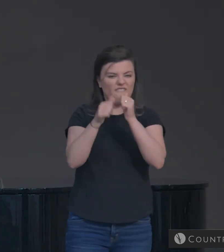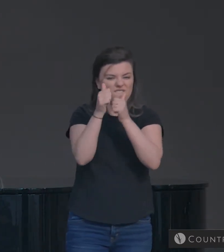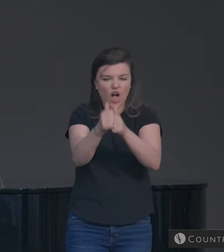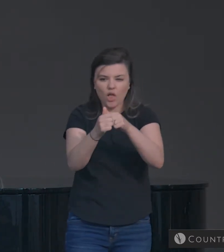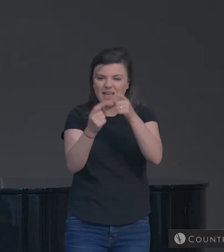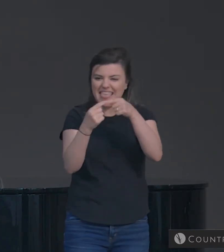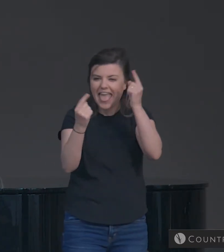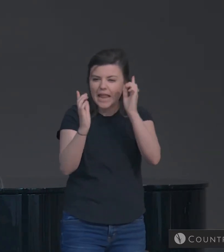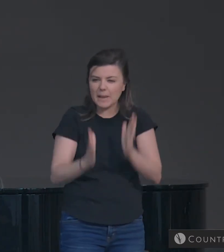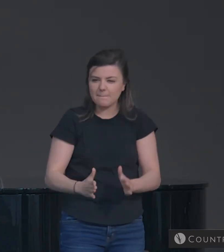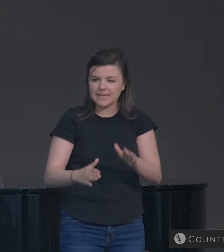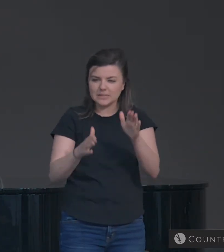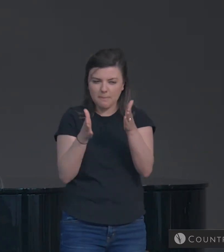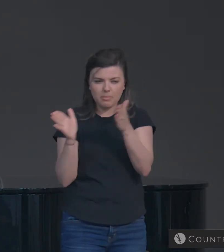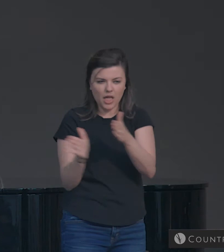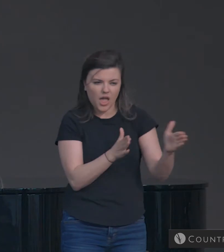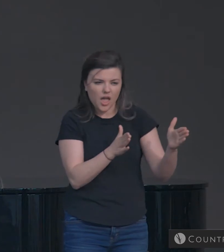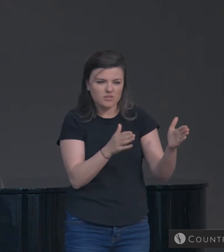to cause instability.